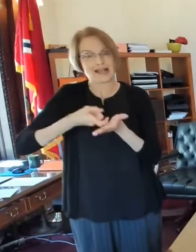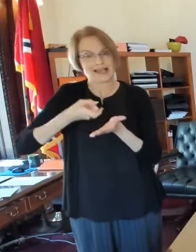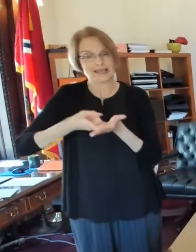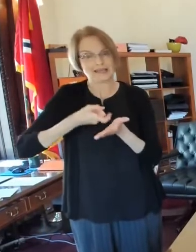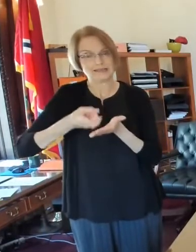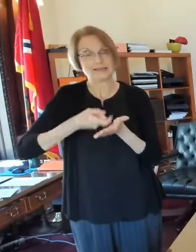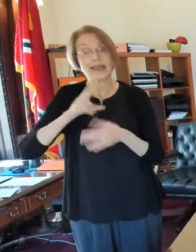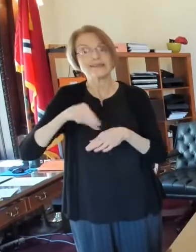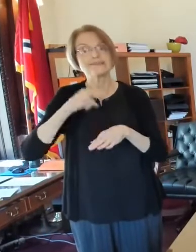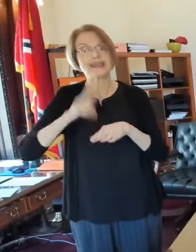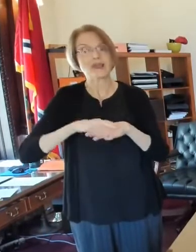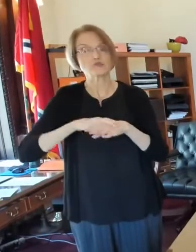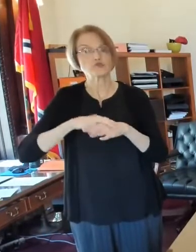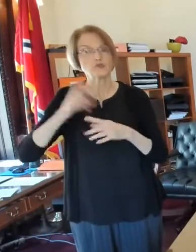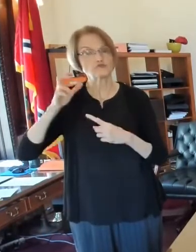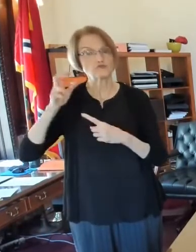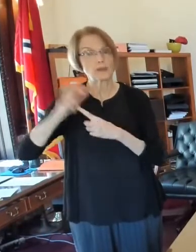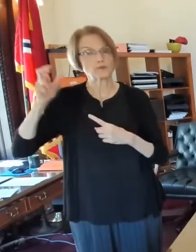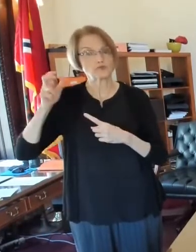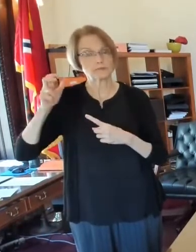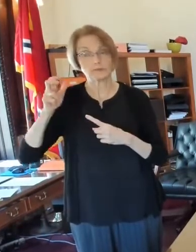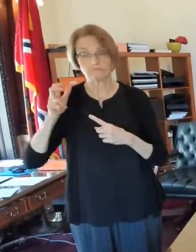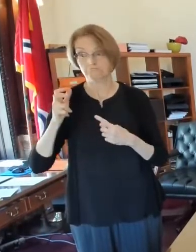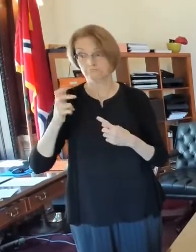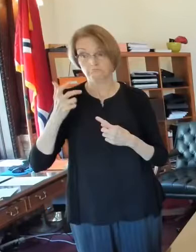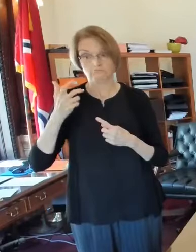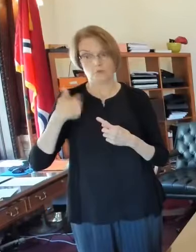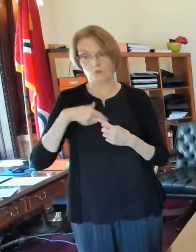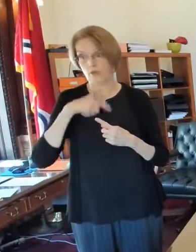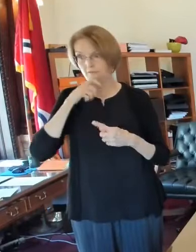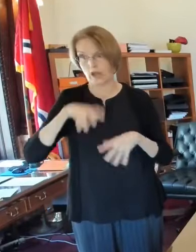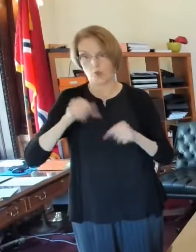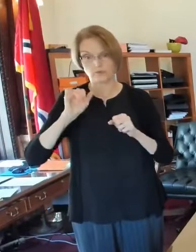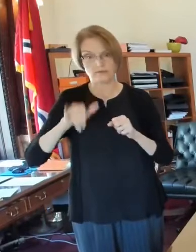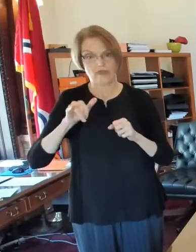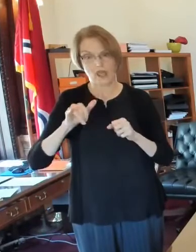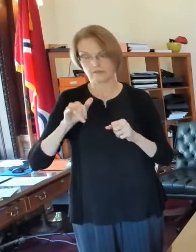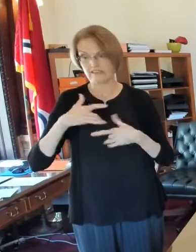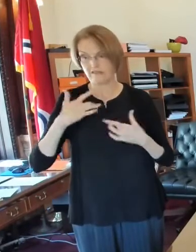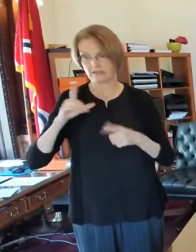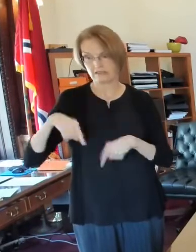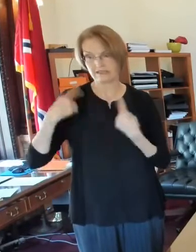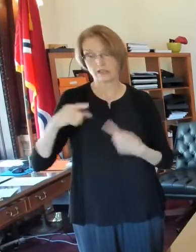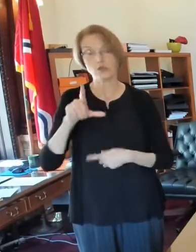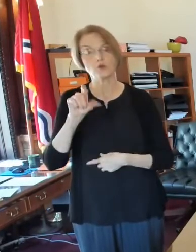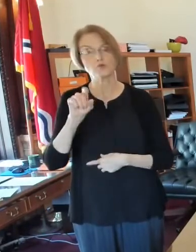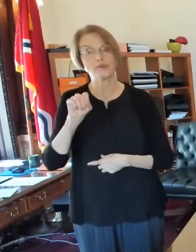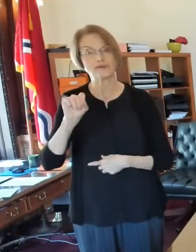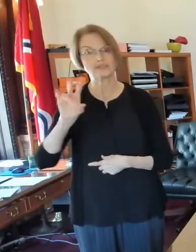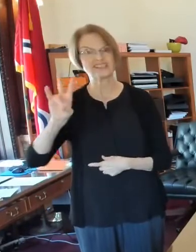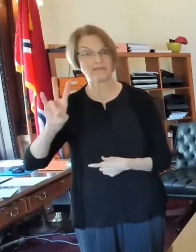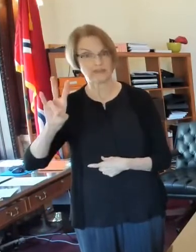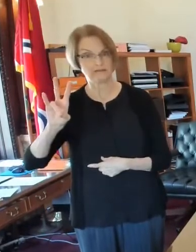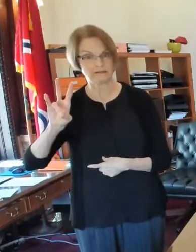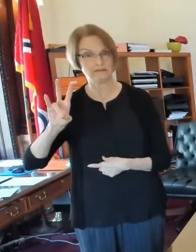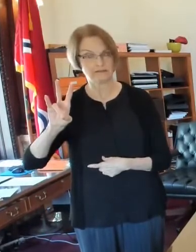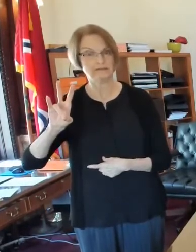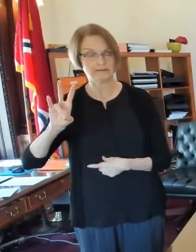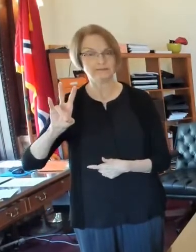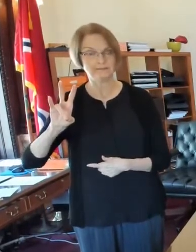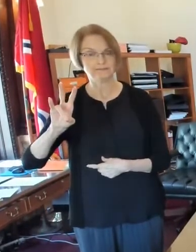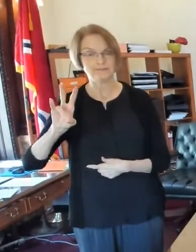championship. We have not hosted that here in St. Louis since 2007. So,